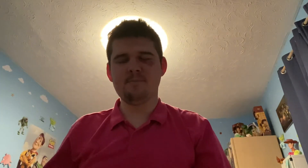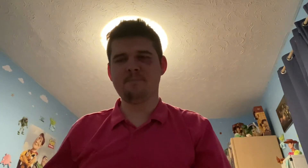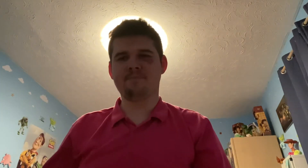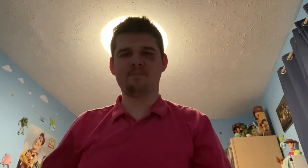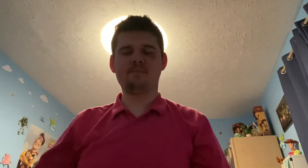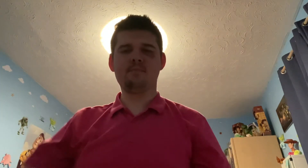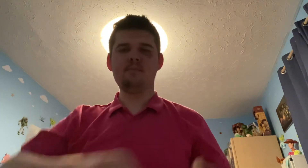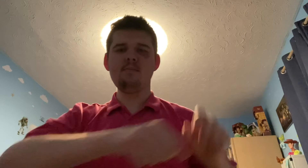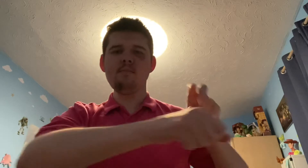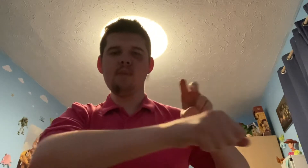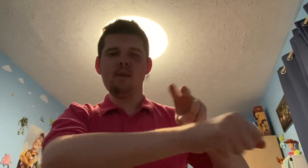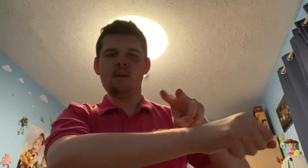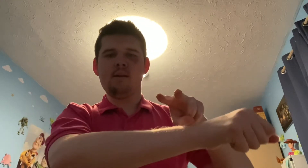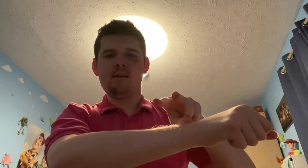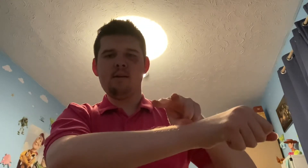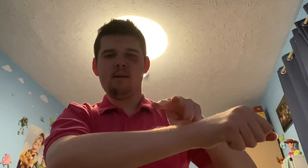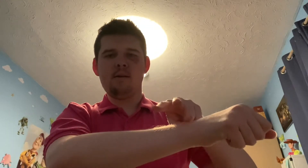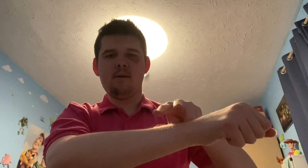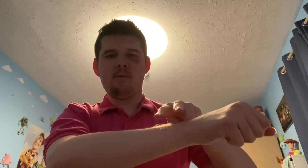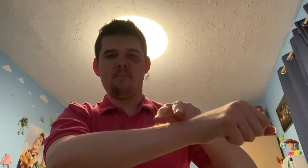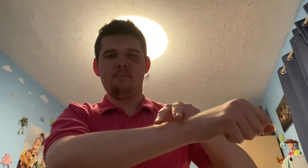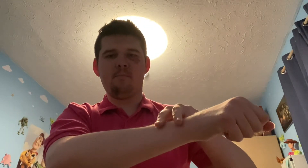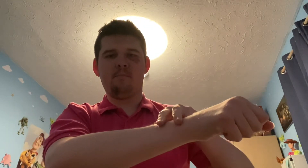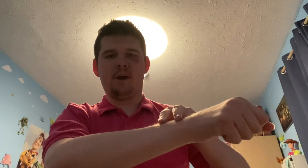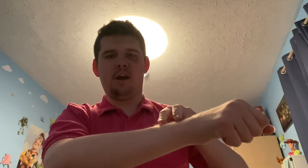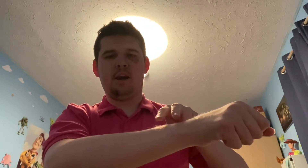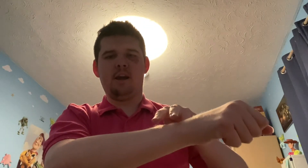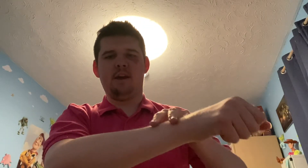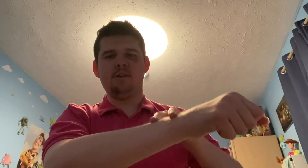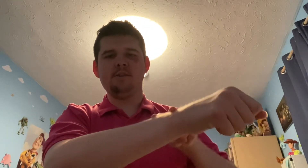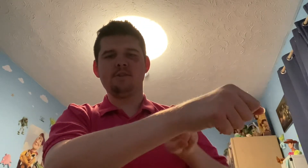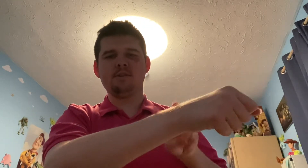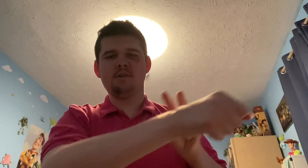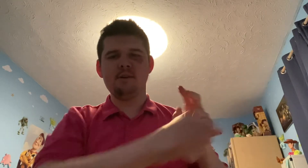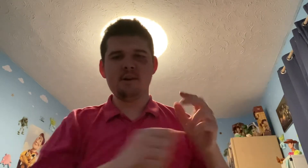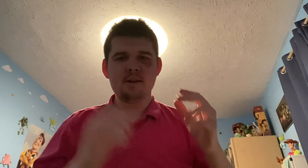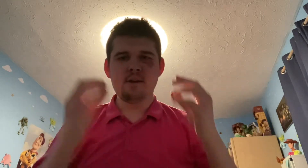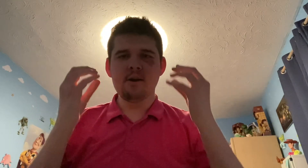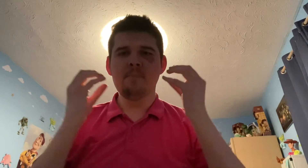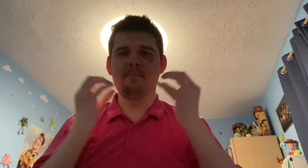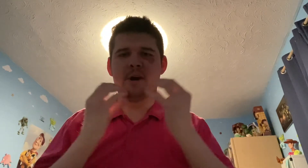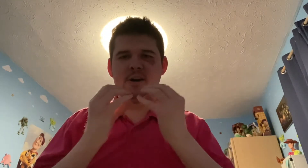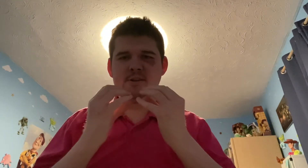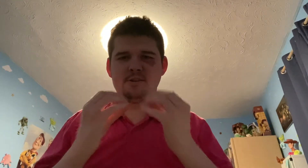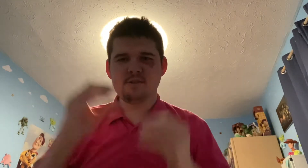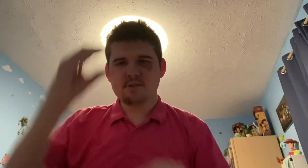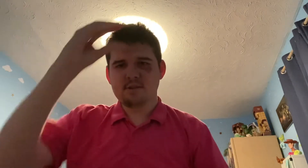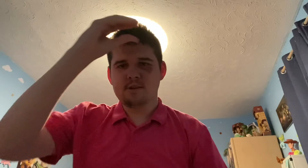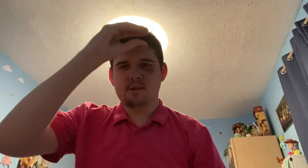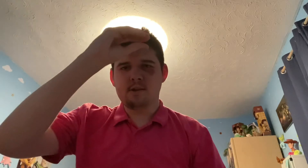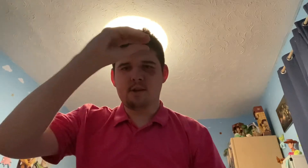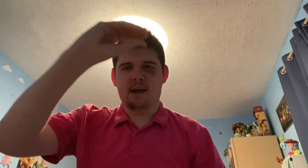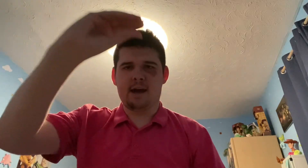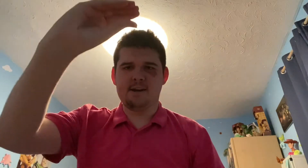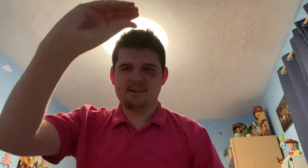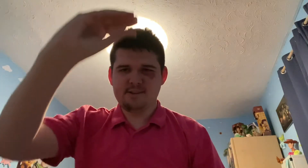policeman's hat,